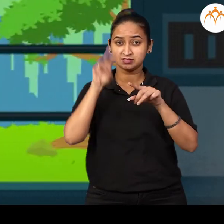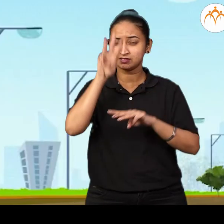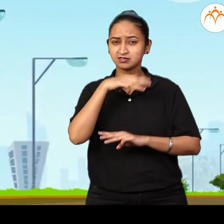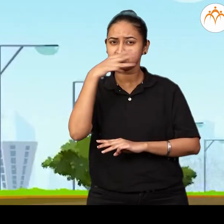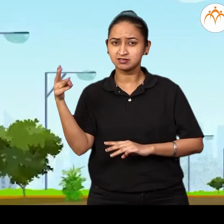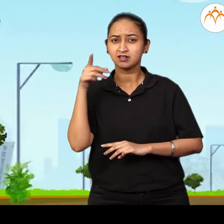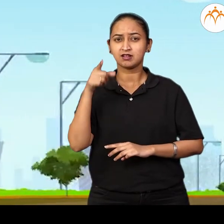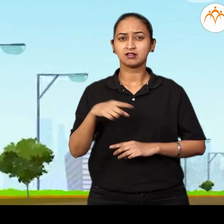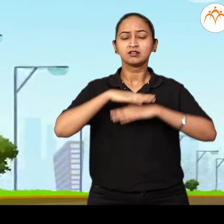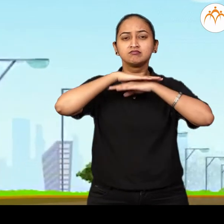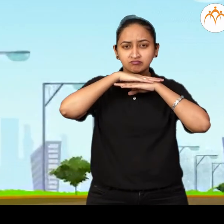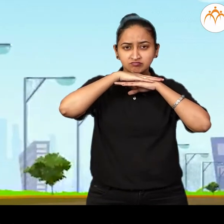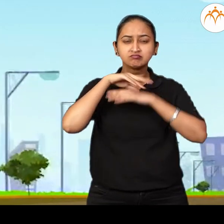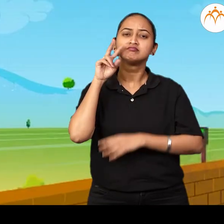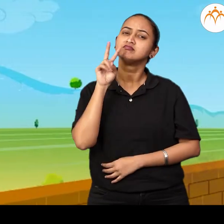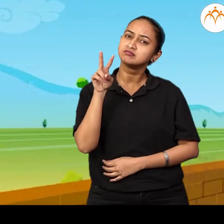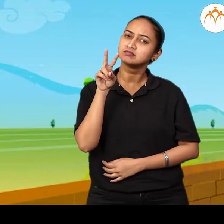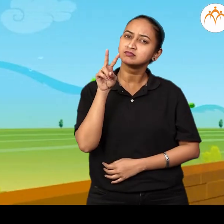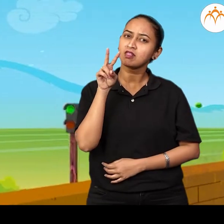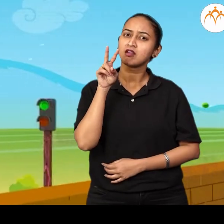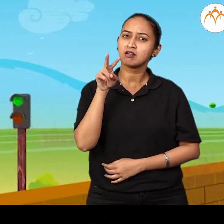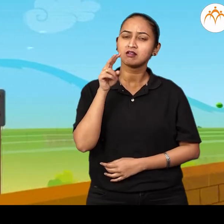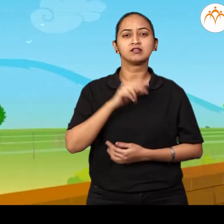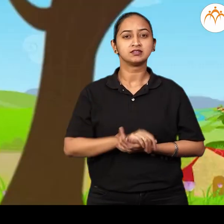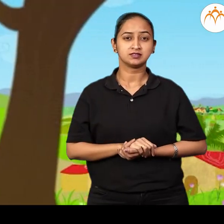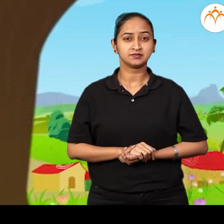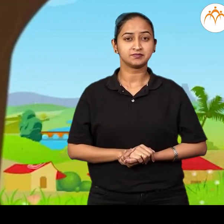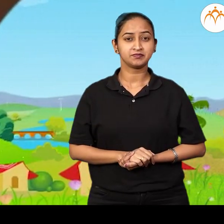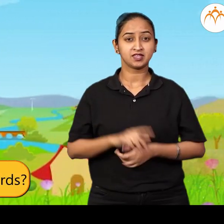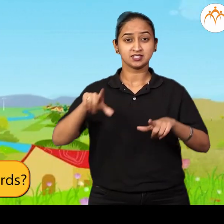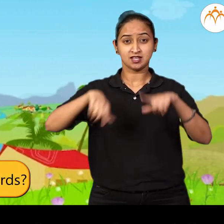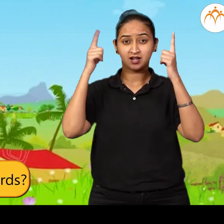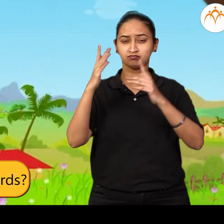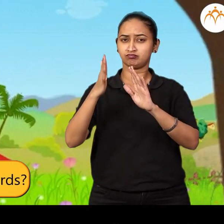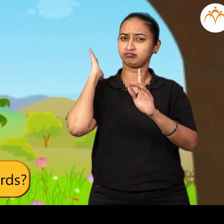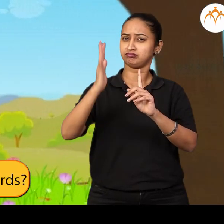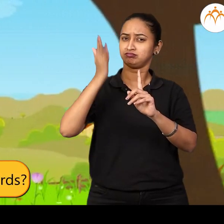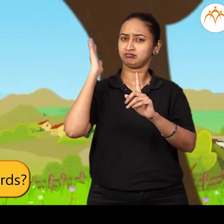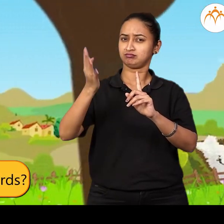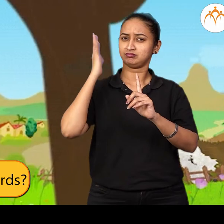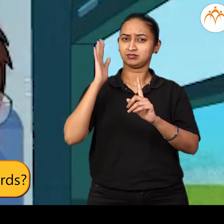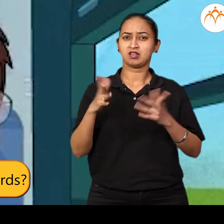intently looking out of the steel window in the train. Why are the trees moving backwards?